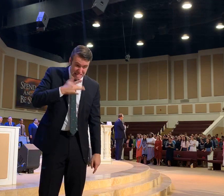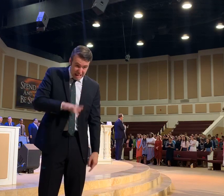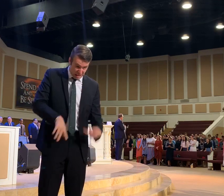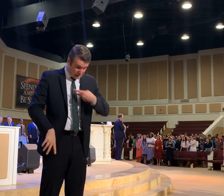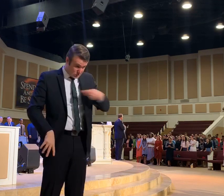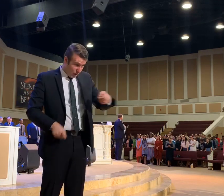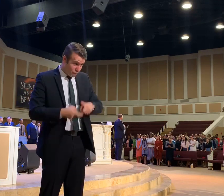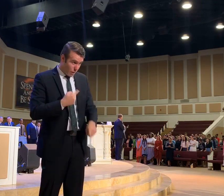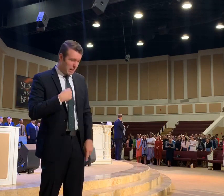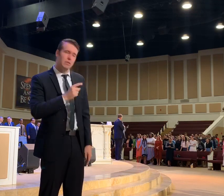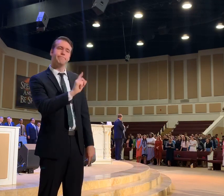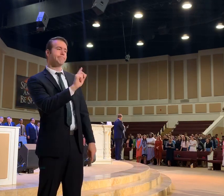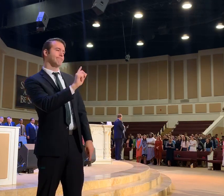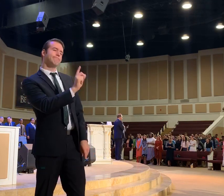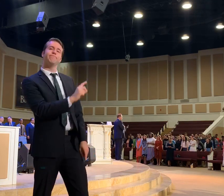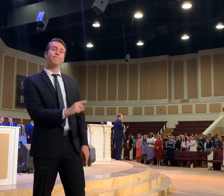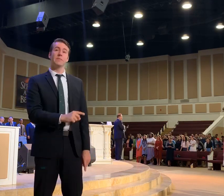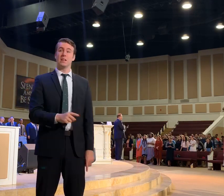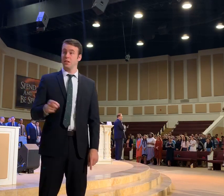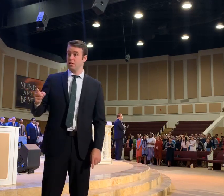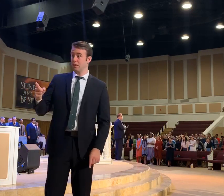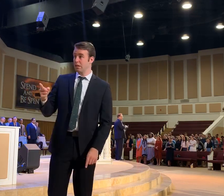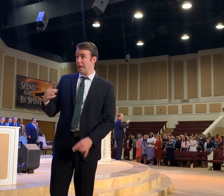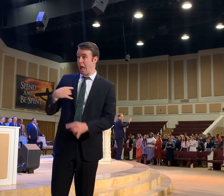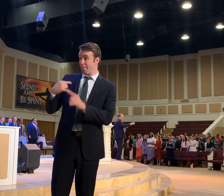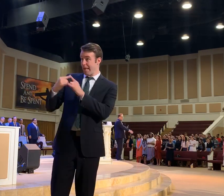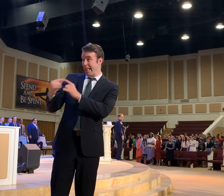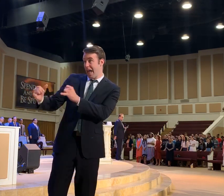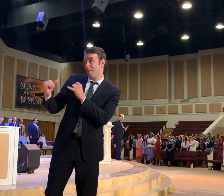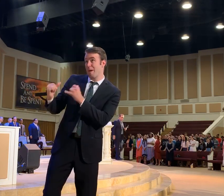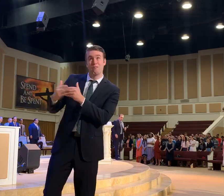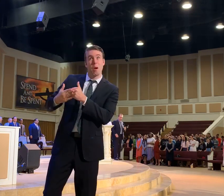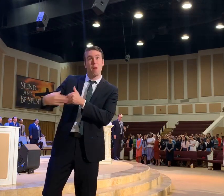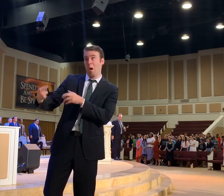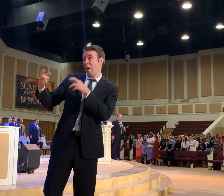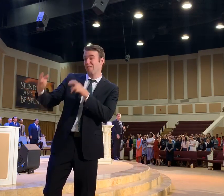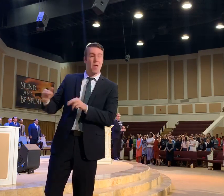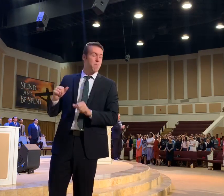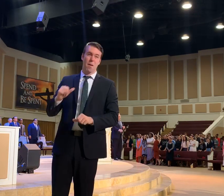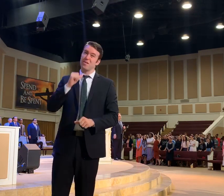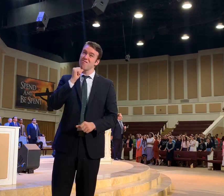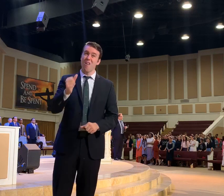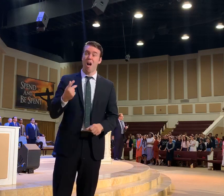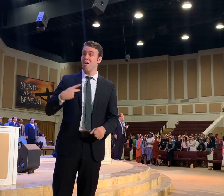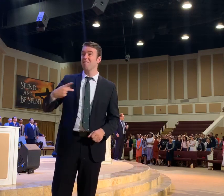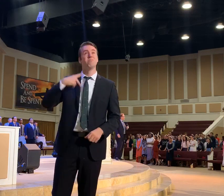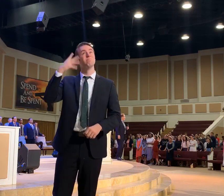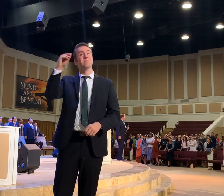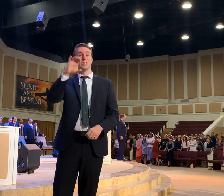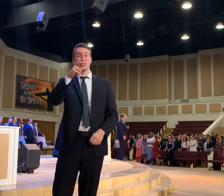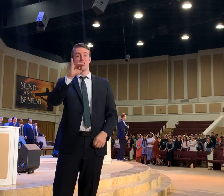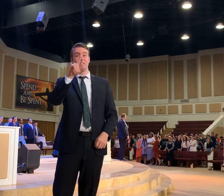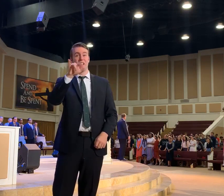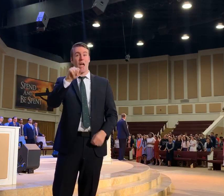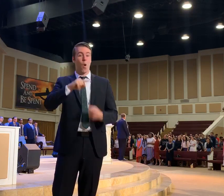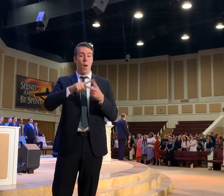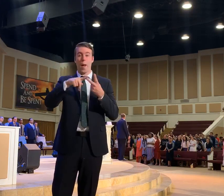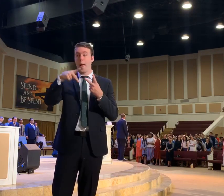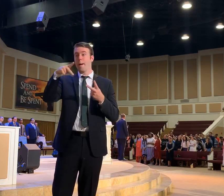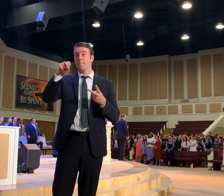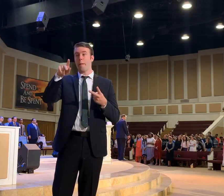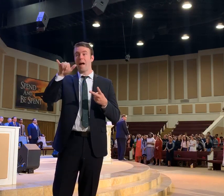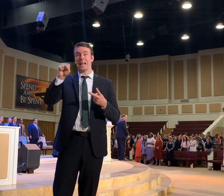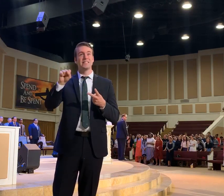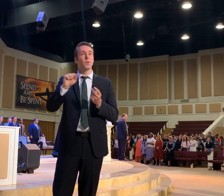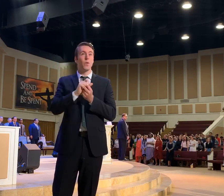I may not go camping with them. I may not go water skiing with them. I may not even go eating chicken filet or Popeyes. And have the chicken